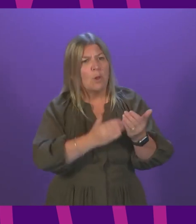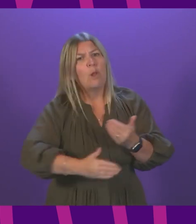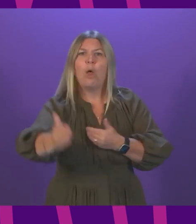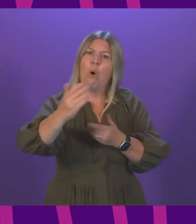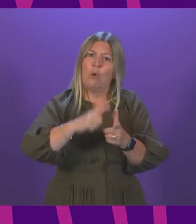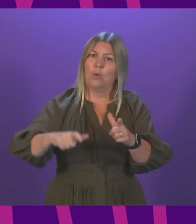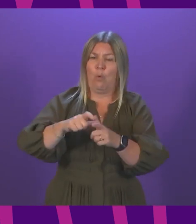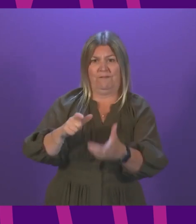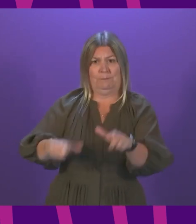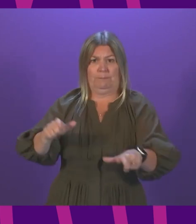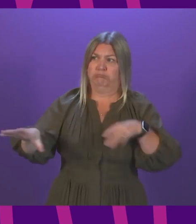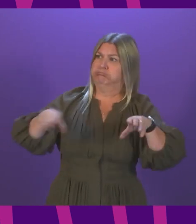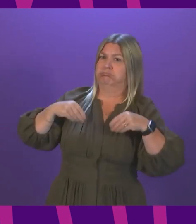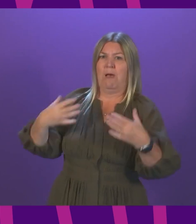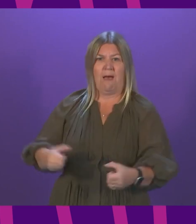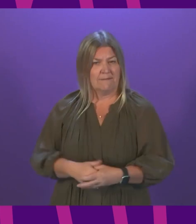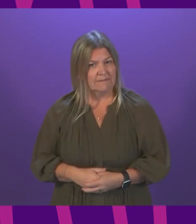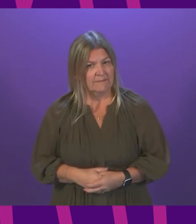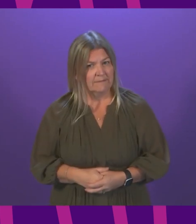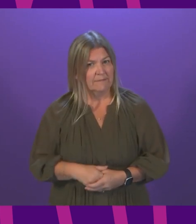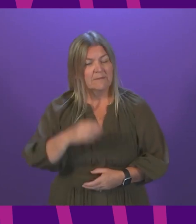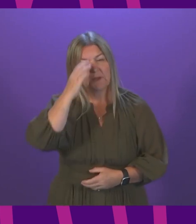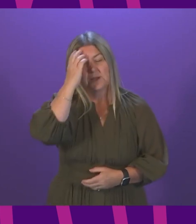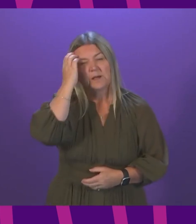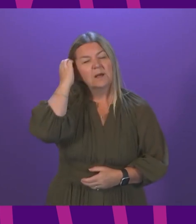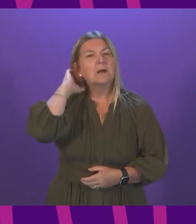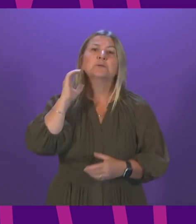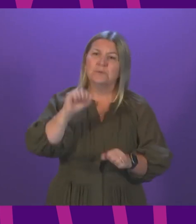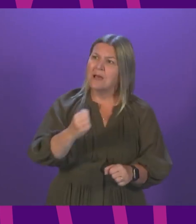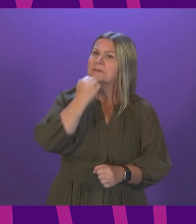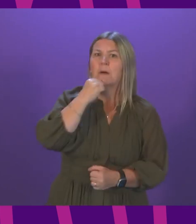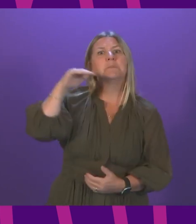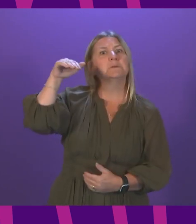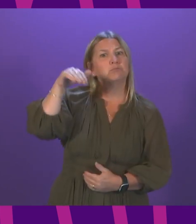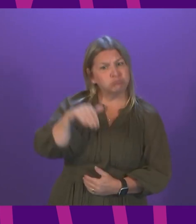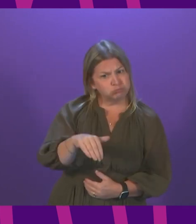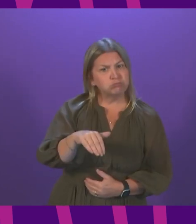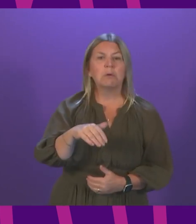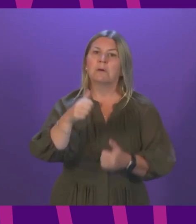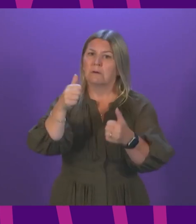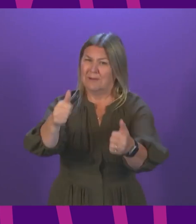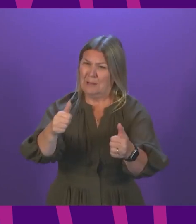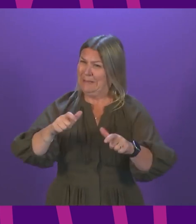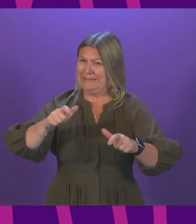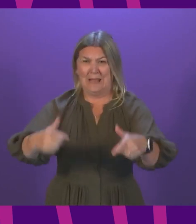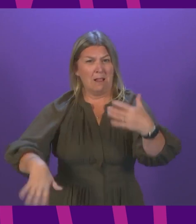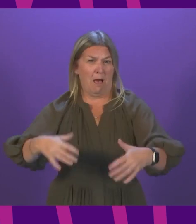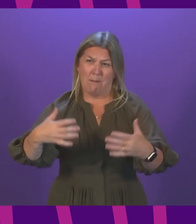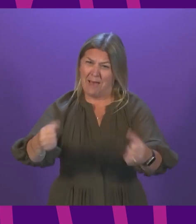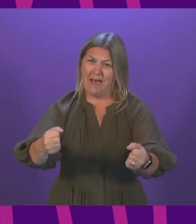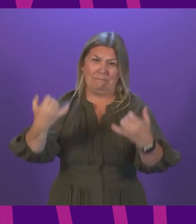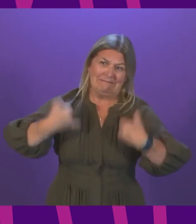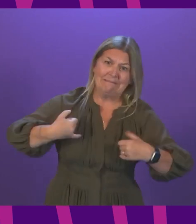The virus, although again retreating somewhat, is still causing health harm to a significant number of people. In addition,